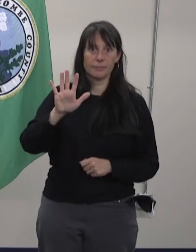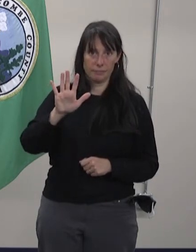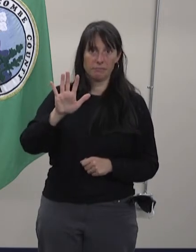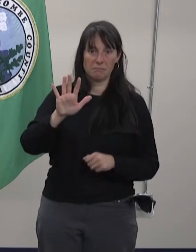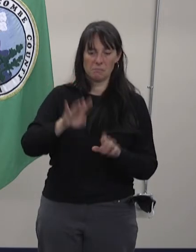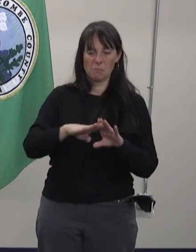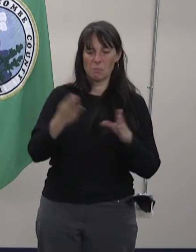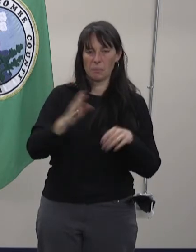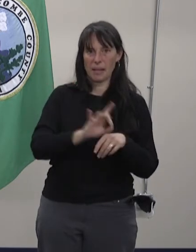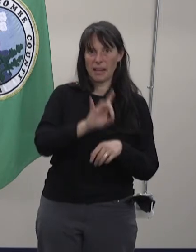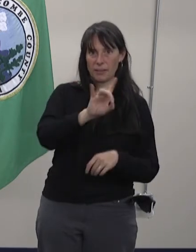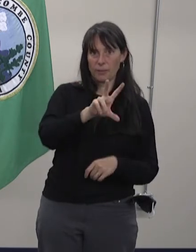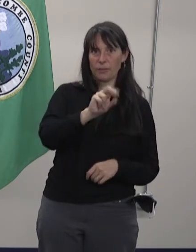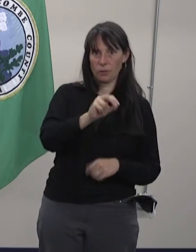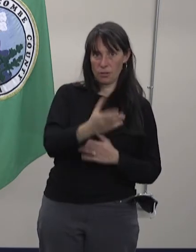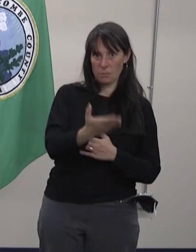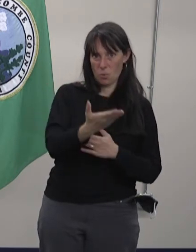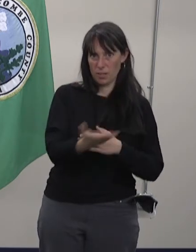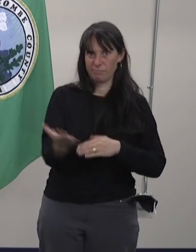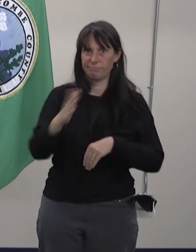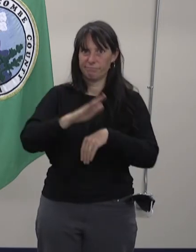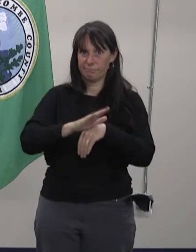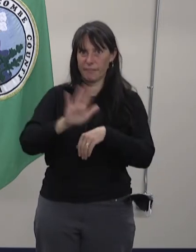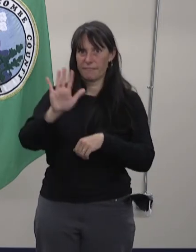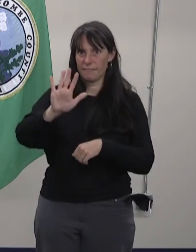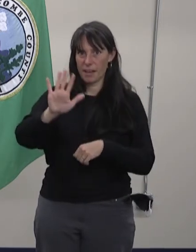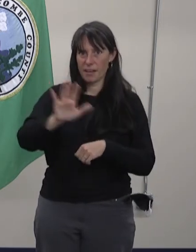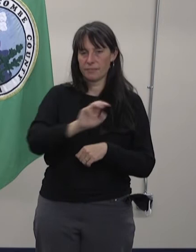830 to 5 Monday through Friday.